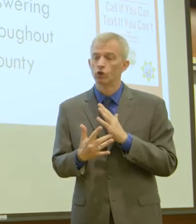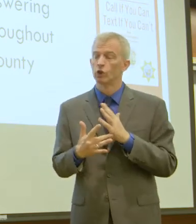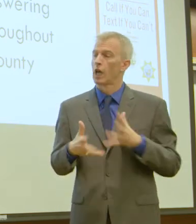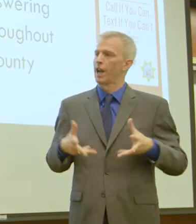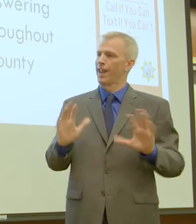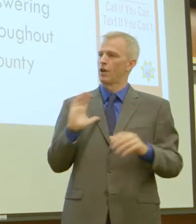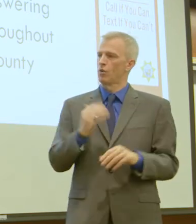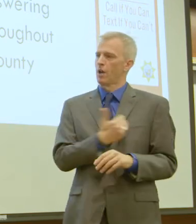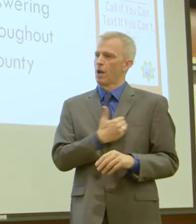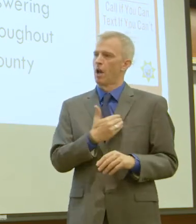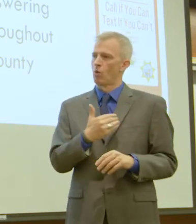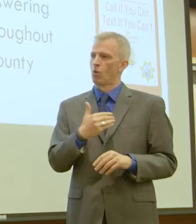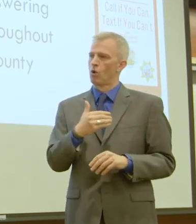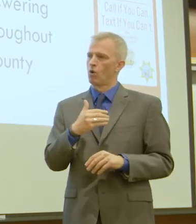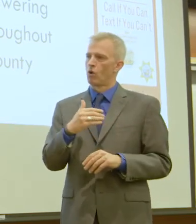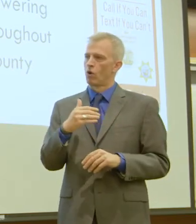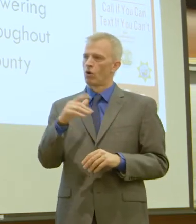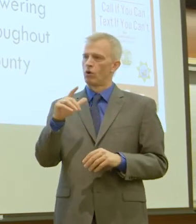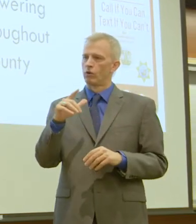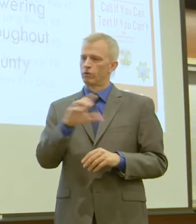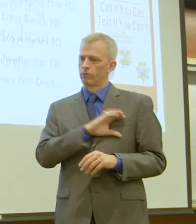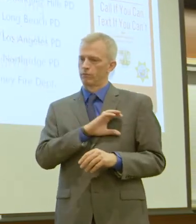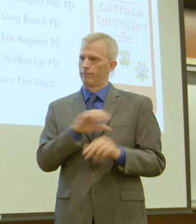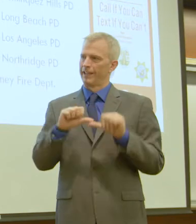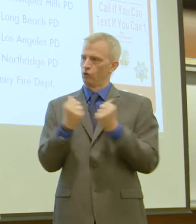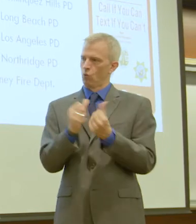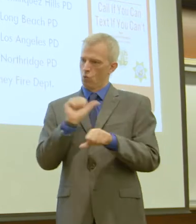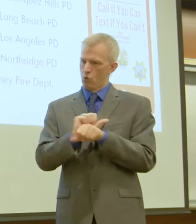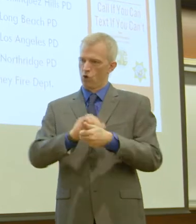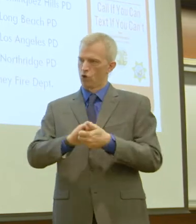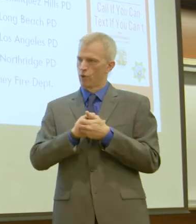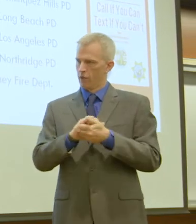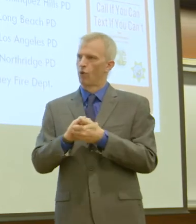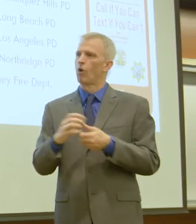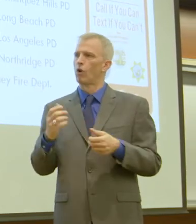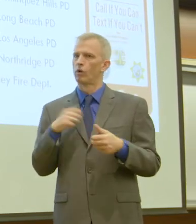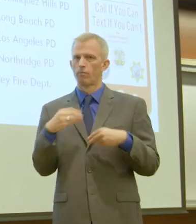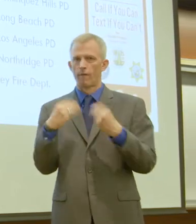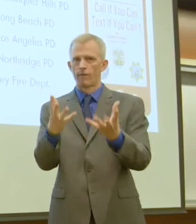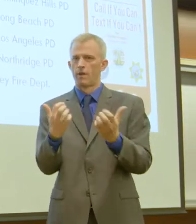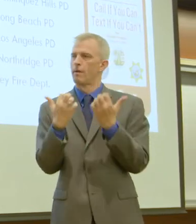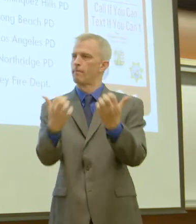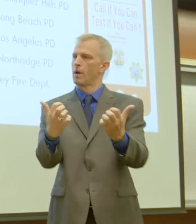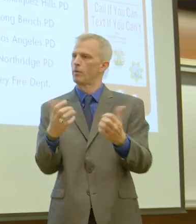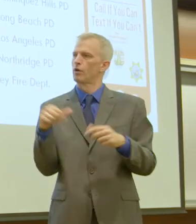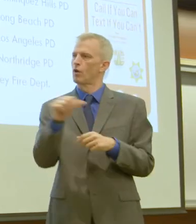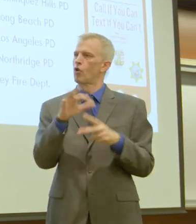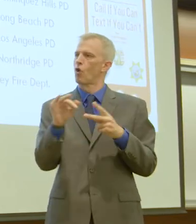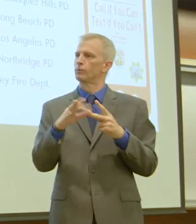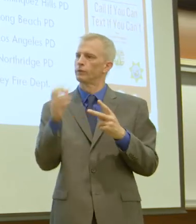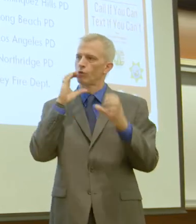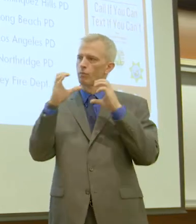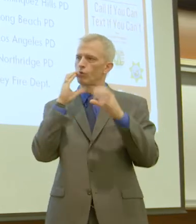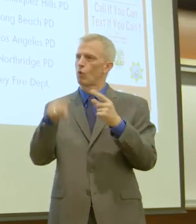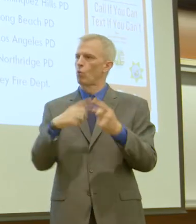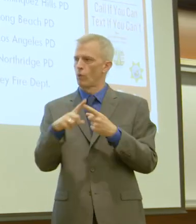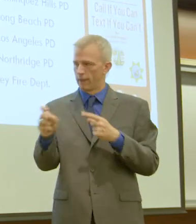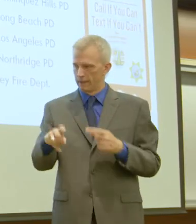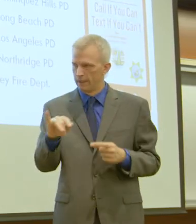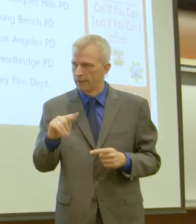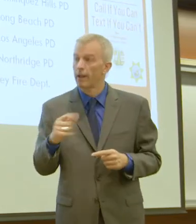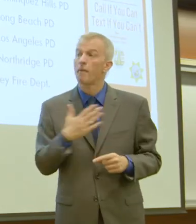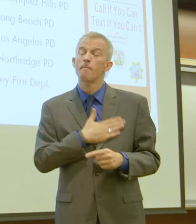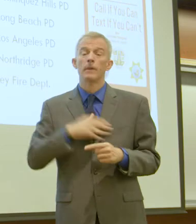our law enforcement agencies to work together in providing the public with another option of communication when they need it. Please remember,